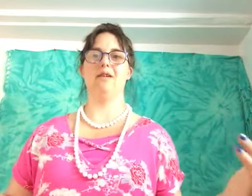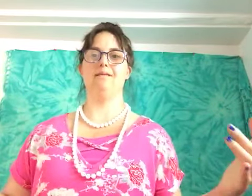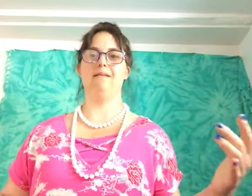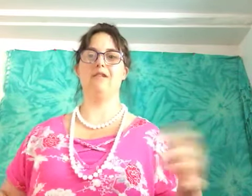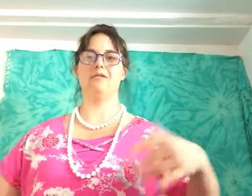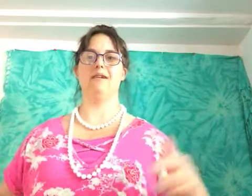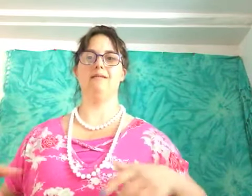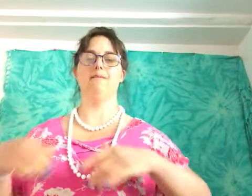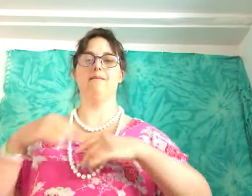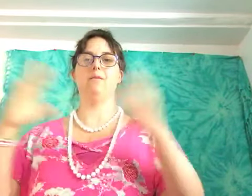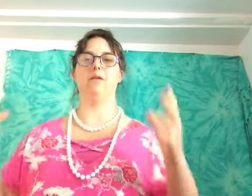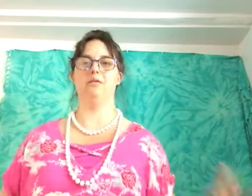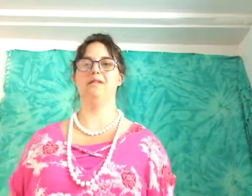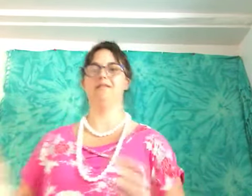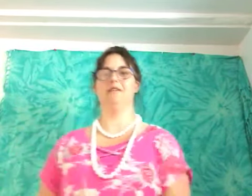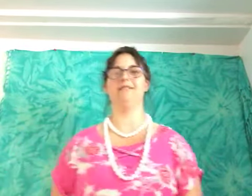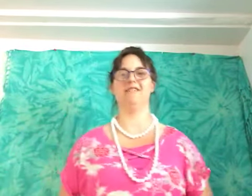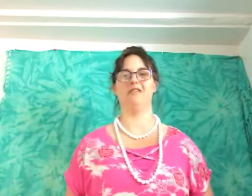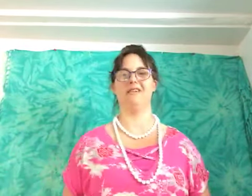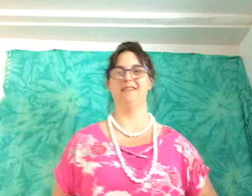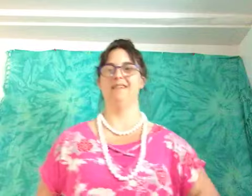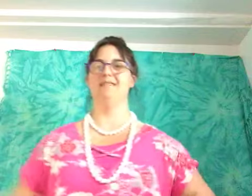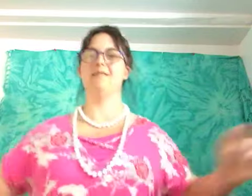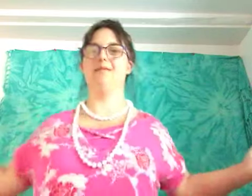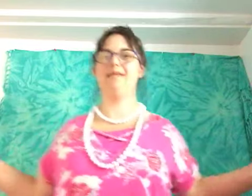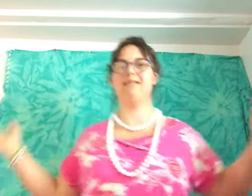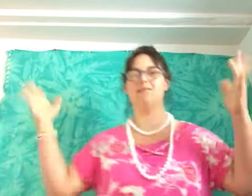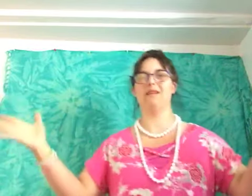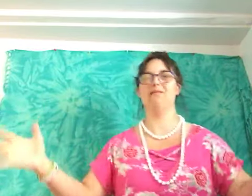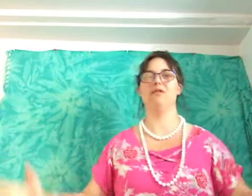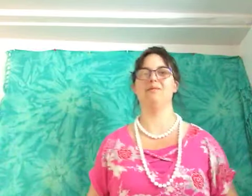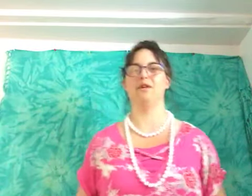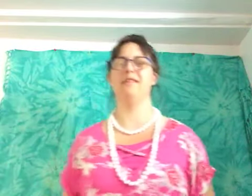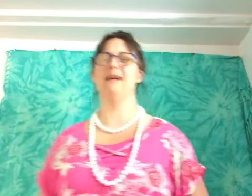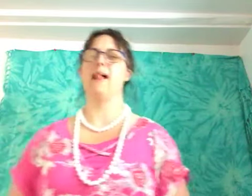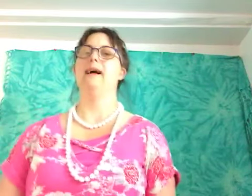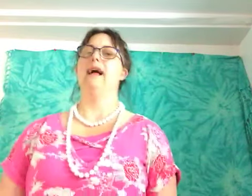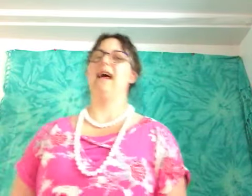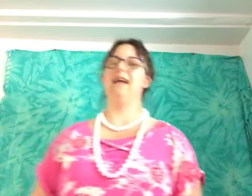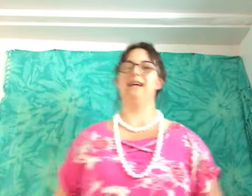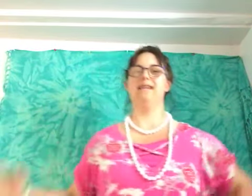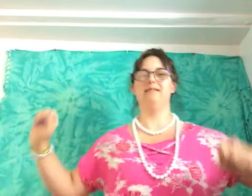actually upload on tick-tock so that's really important part and